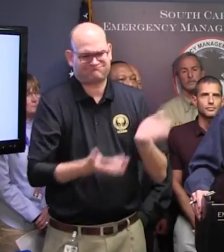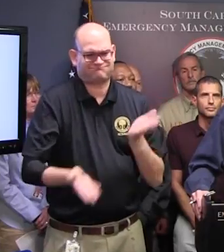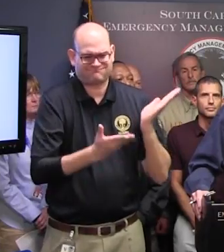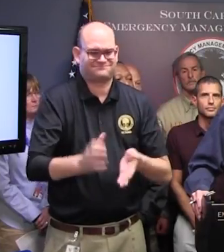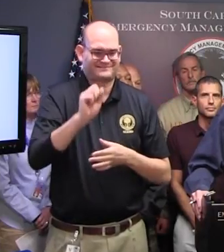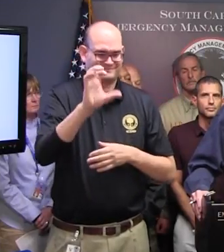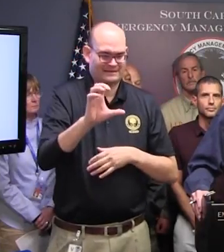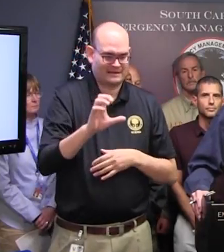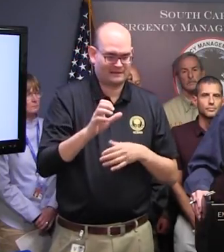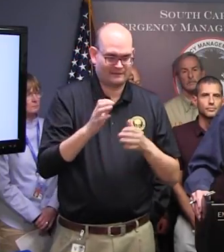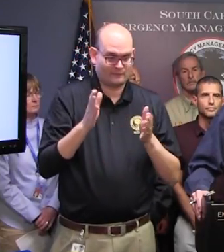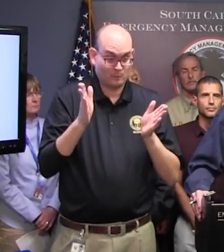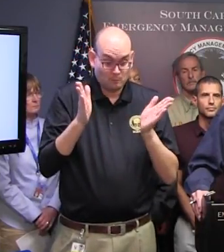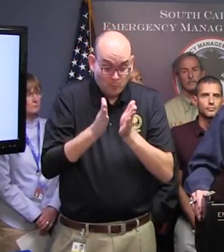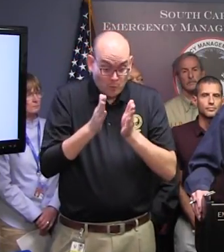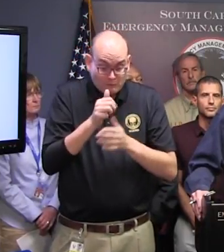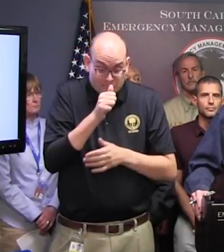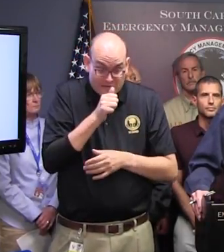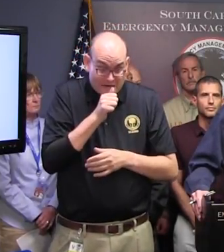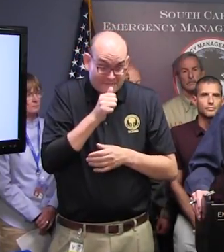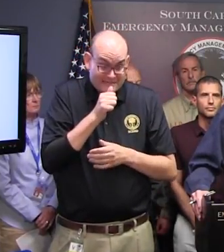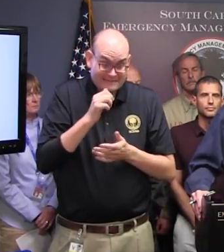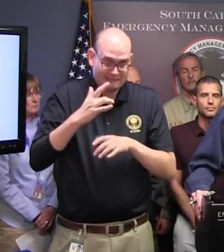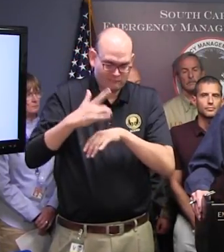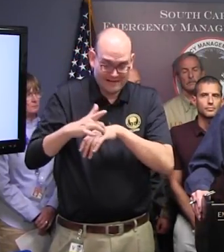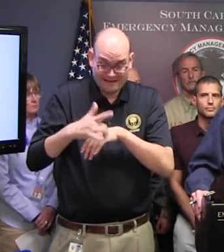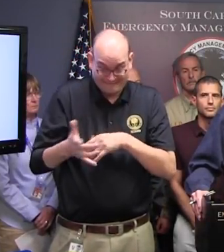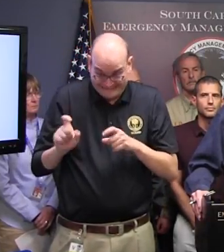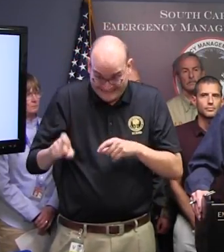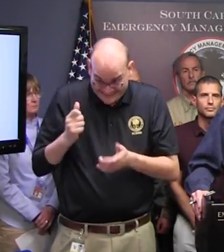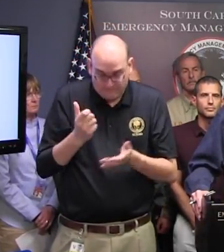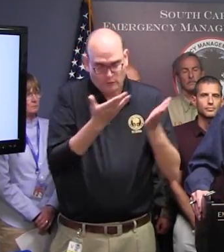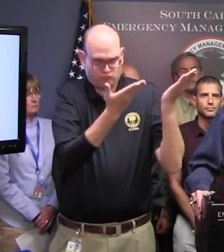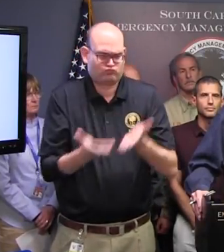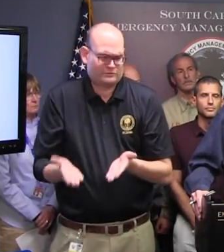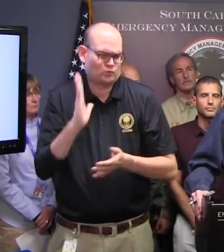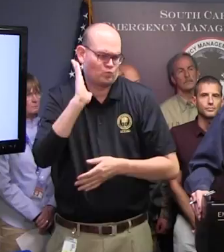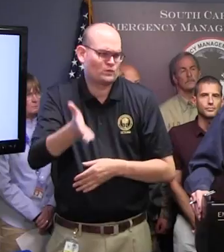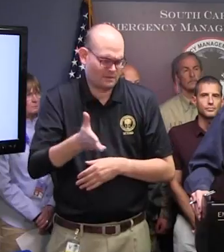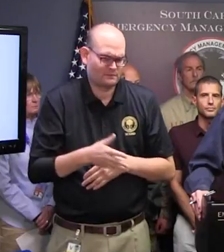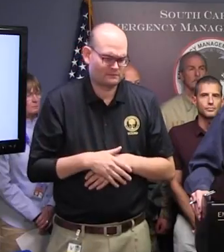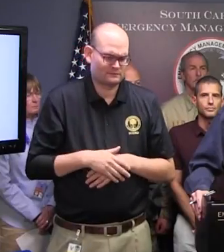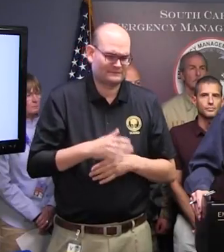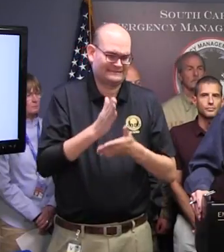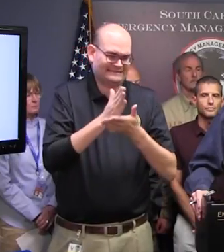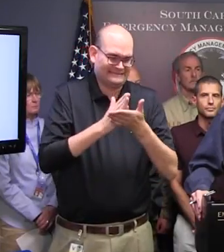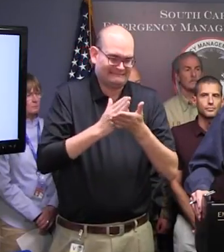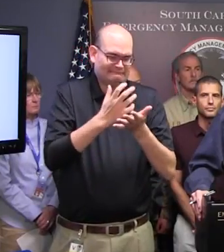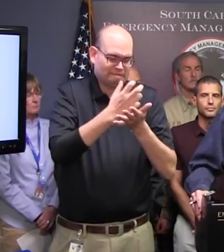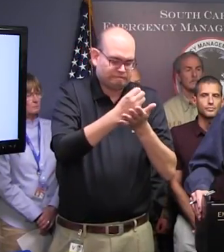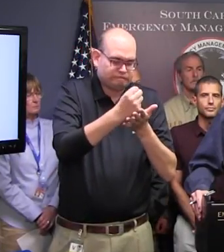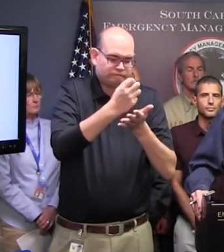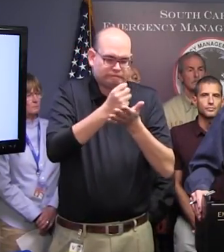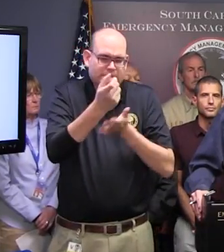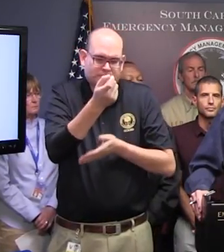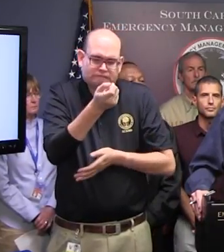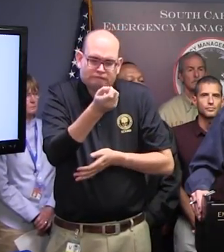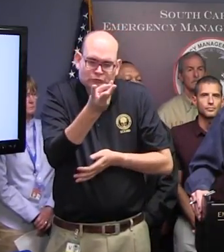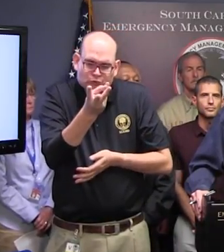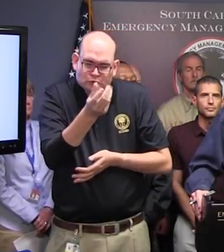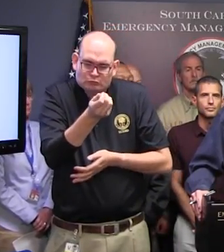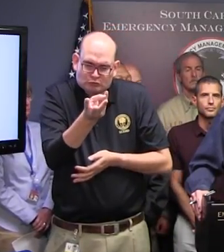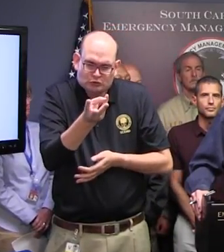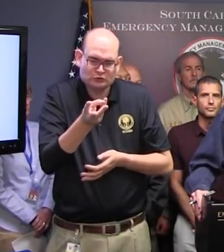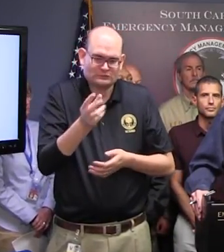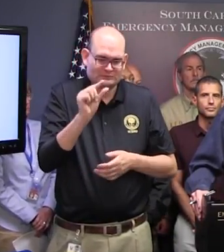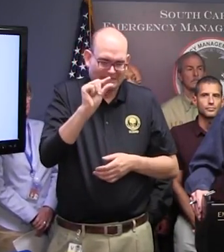it is available. But we do have some shortages. We do have some outages. But there's always